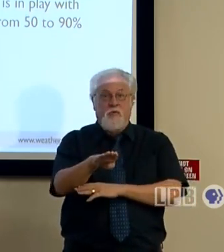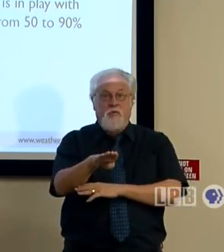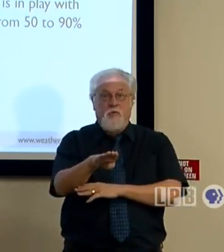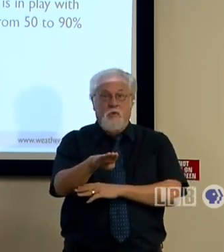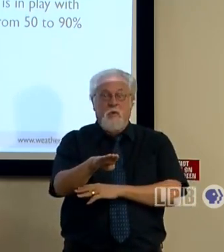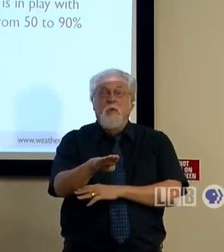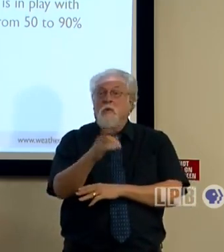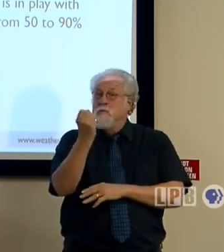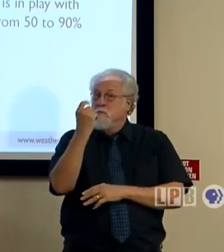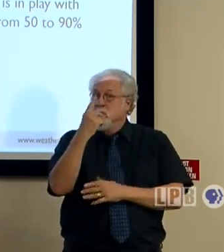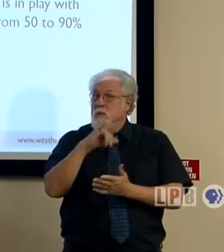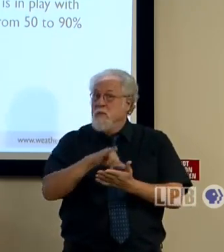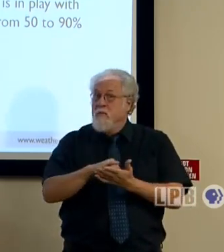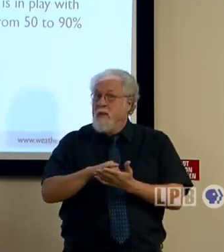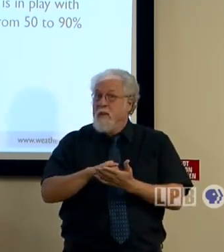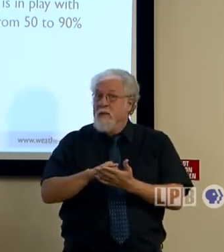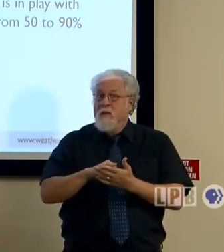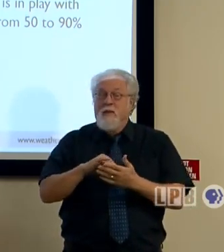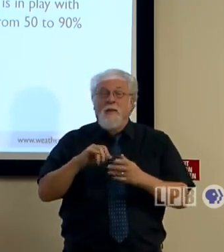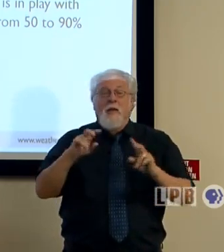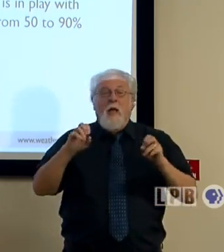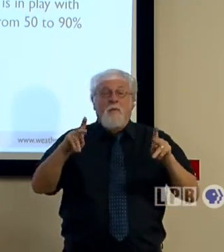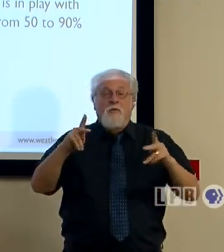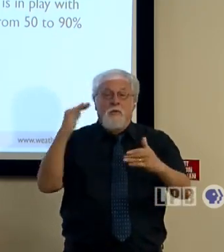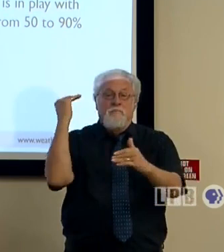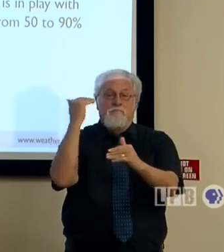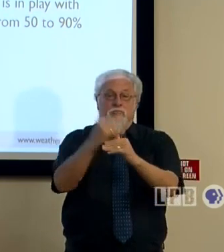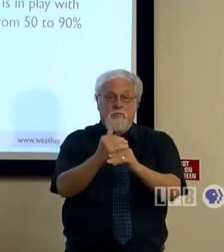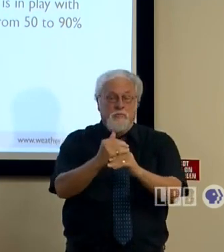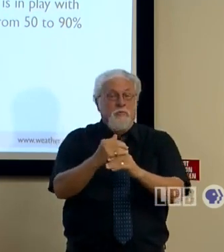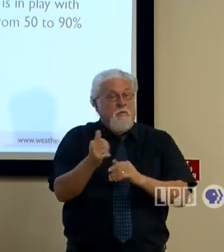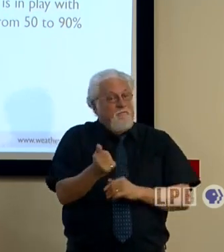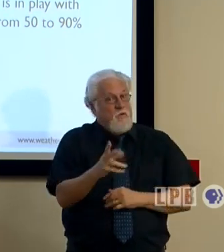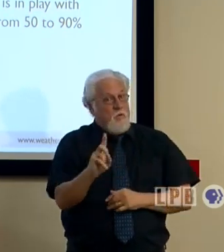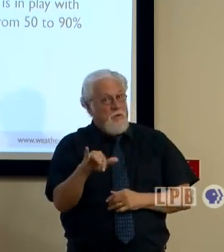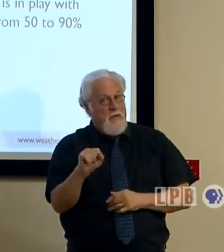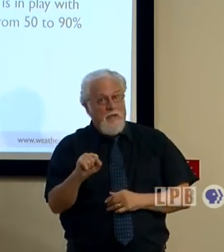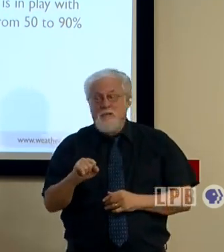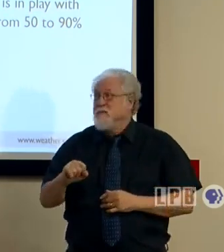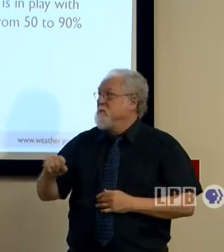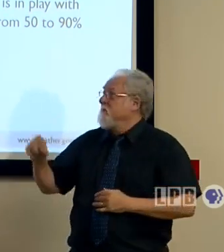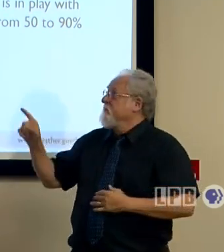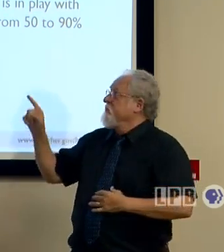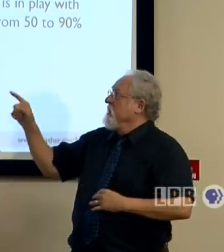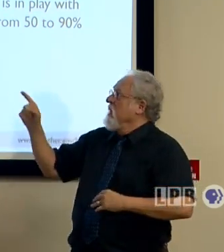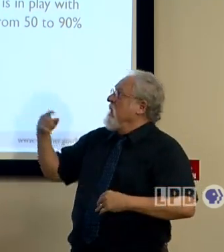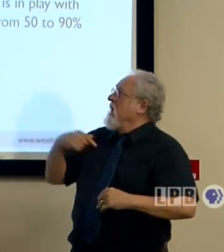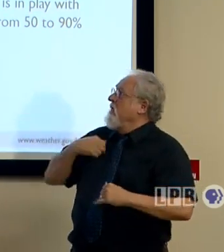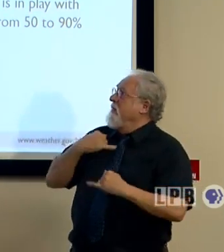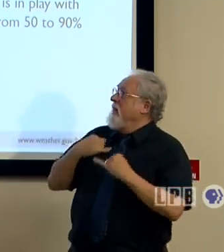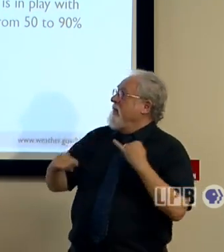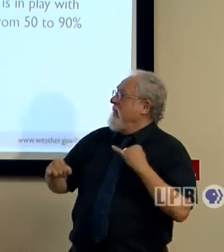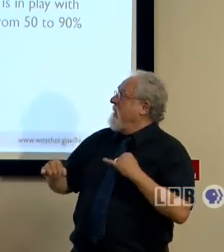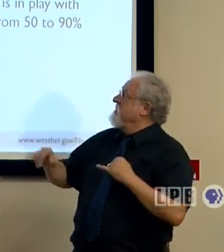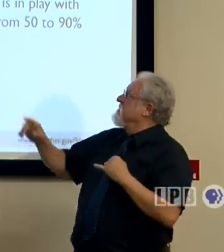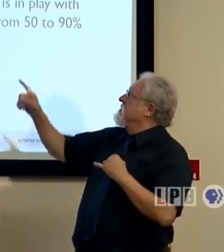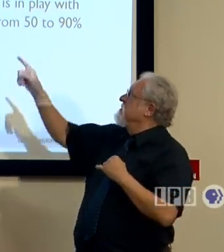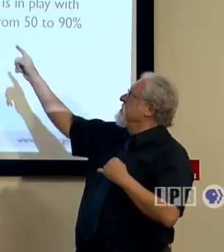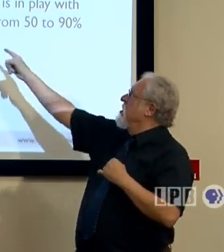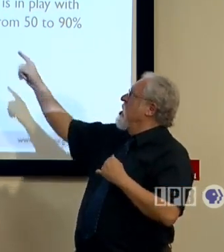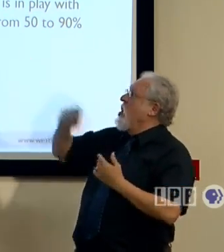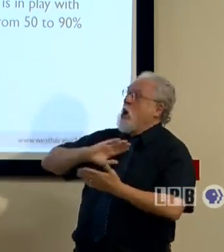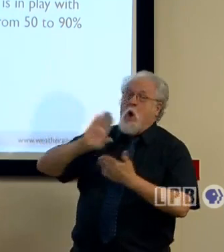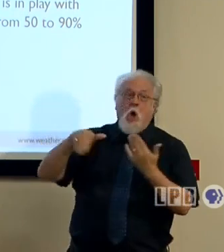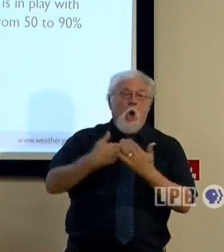with the understanding that the window will close here in just a few days. And as I put in that last bullet right there, you see the